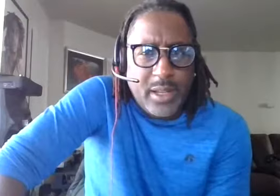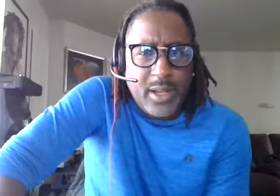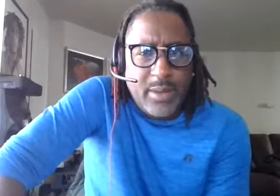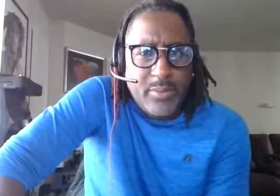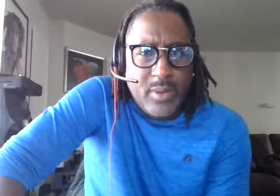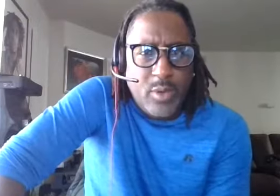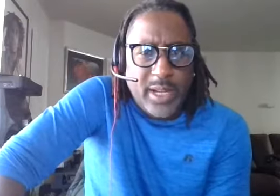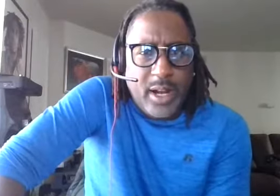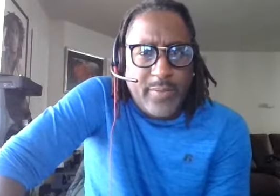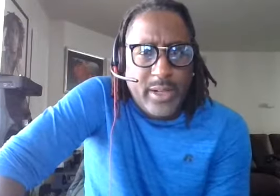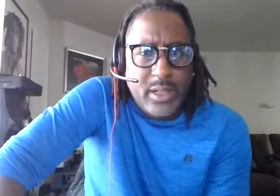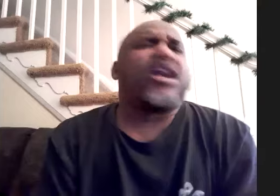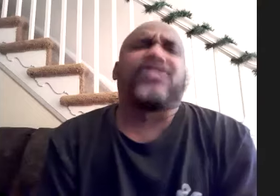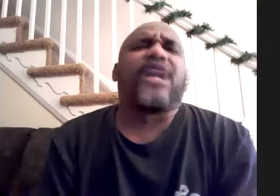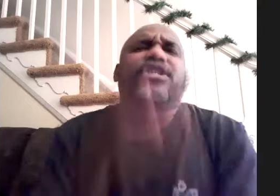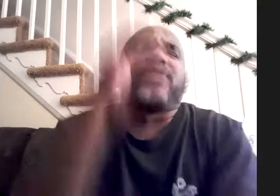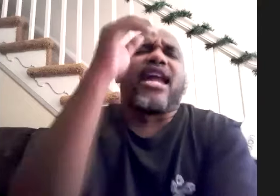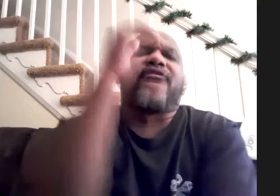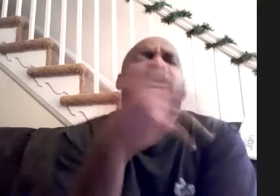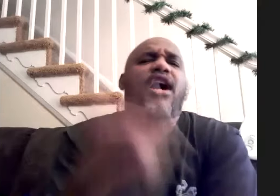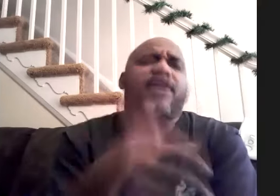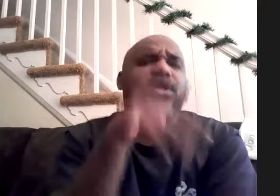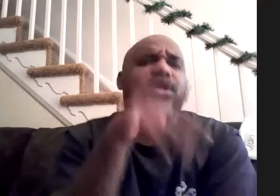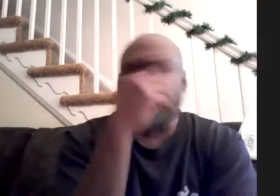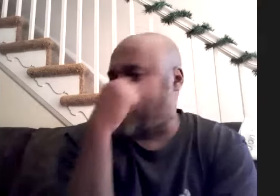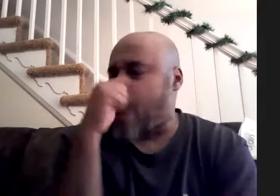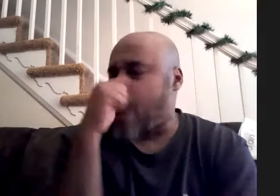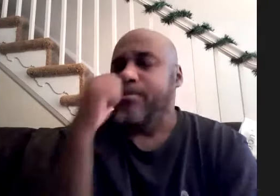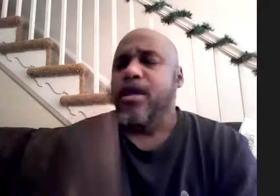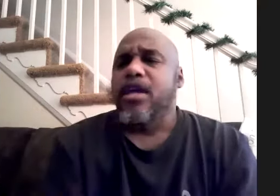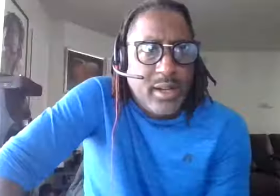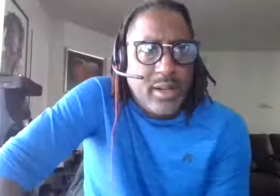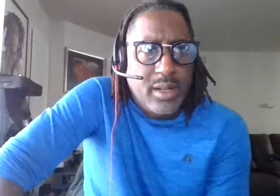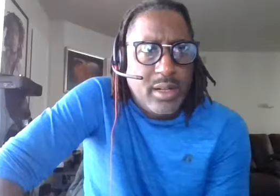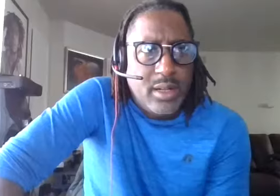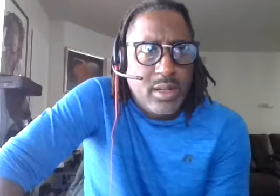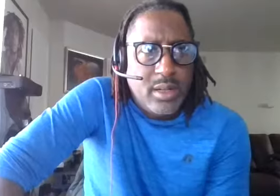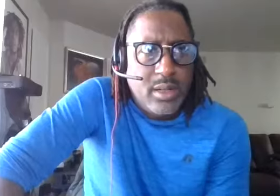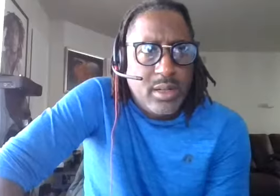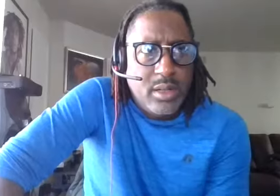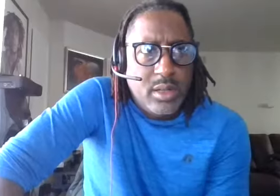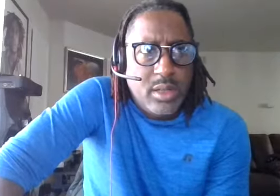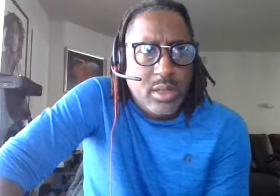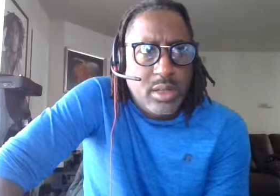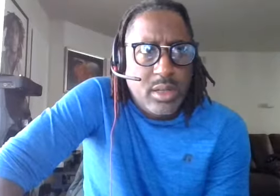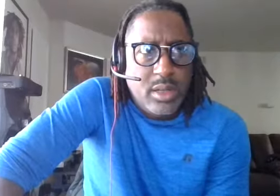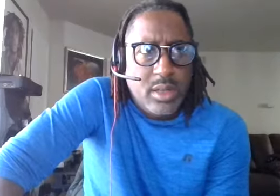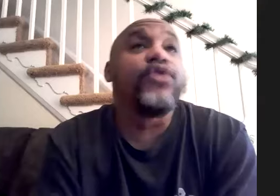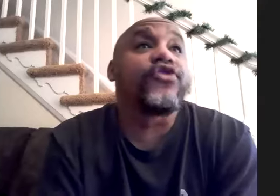can you um when we get off i'll definitely do that after i get up after we get up here but yeah yeah i actually got to talk to jimmy about that a few years ago